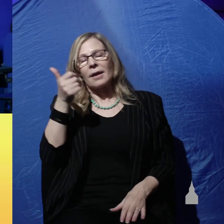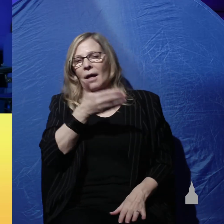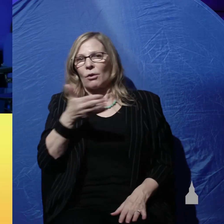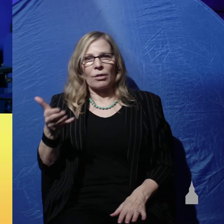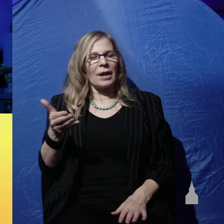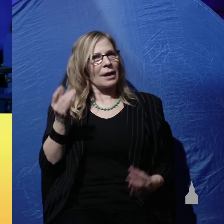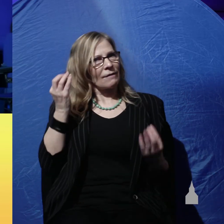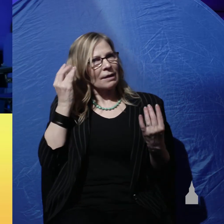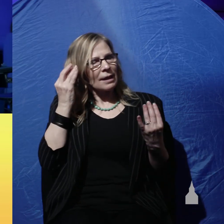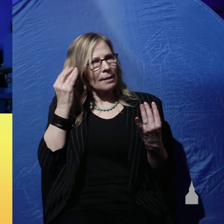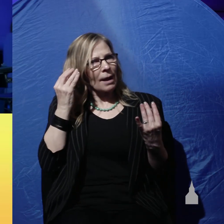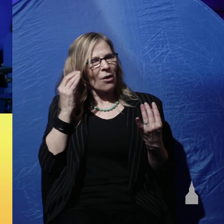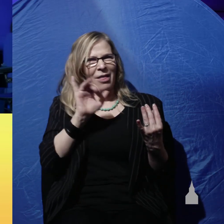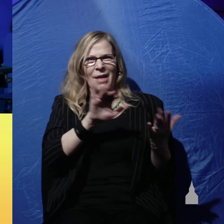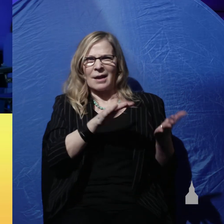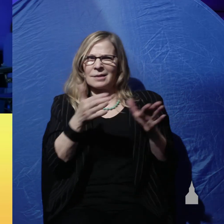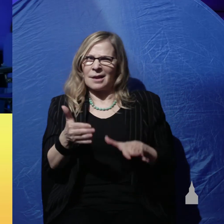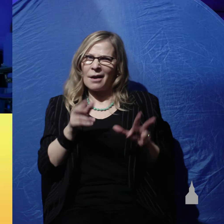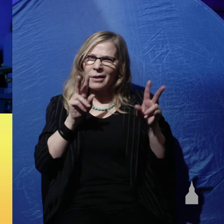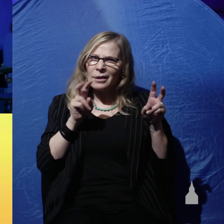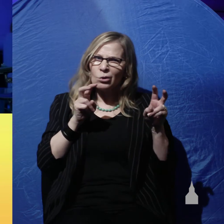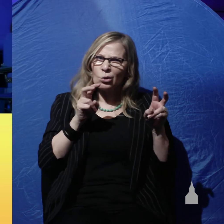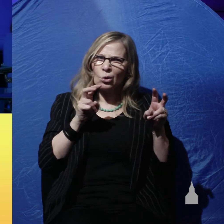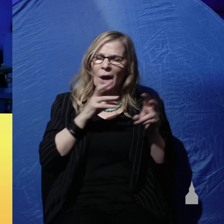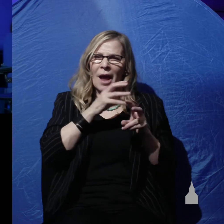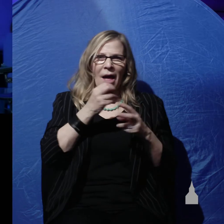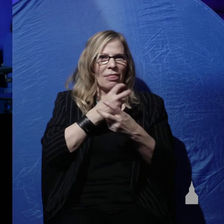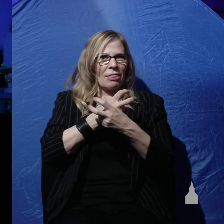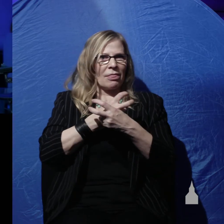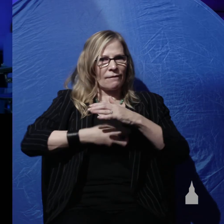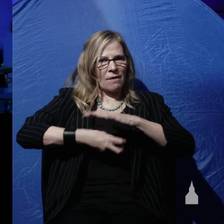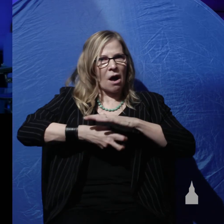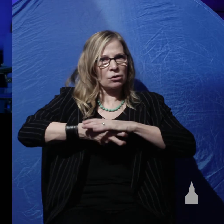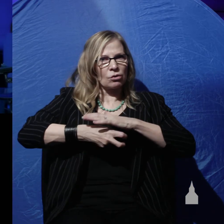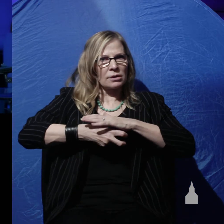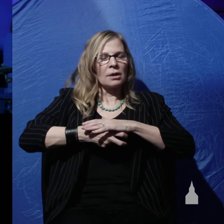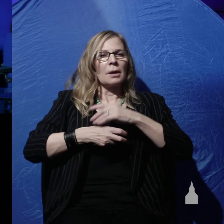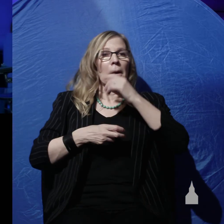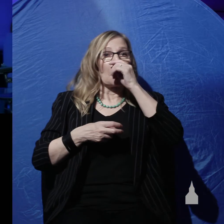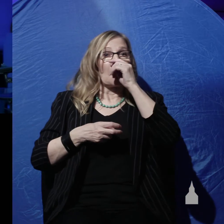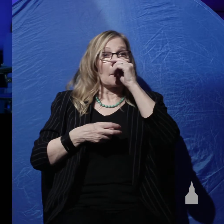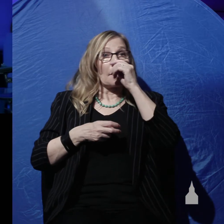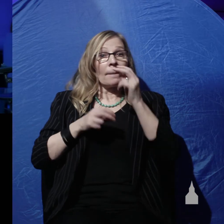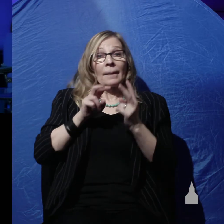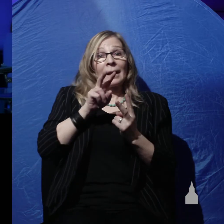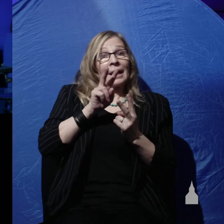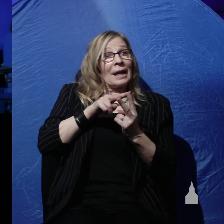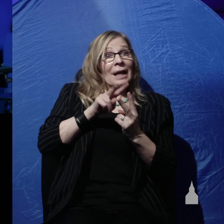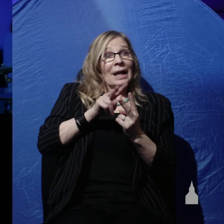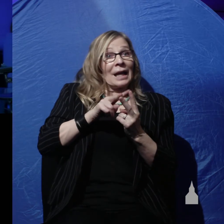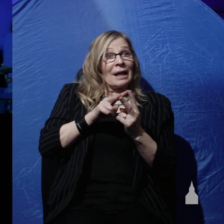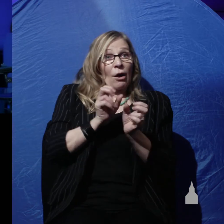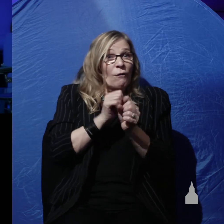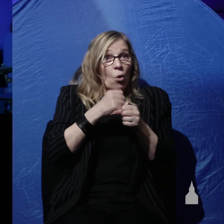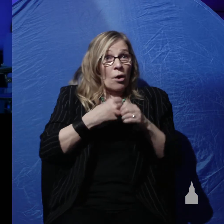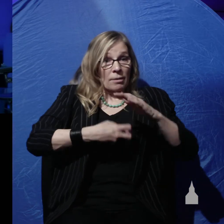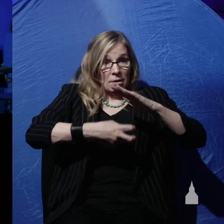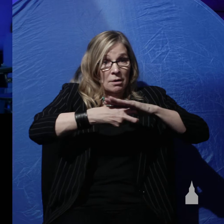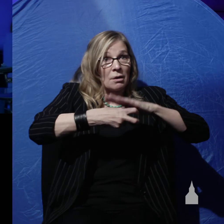to think about this death issue in these fossils because they either were formed in all those rock layers and all those billions of